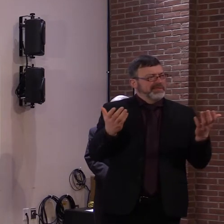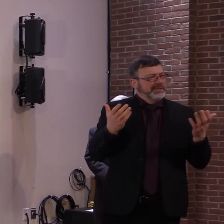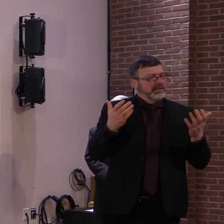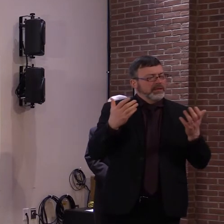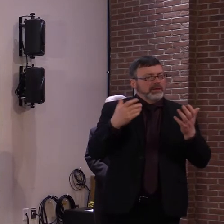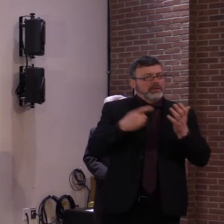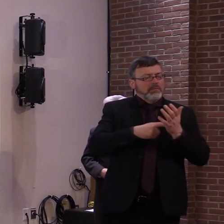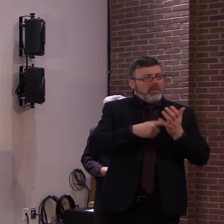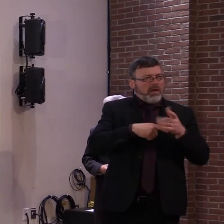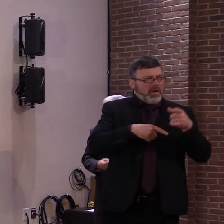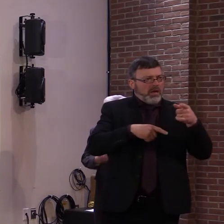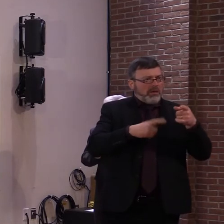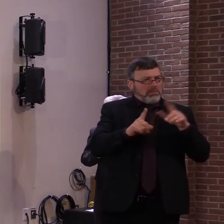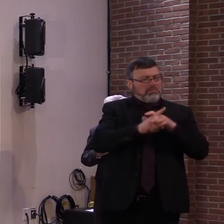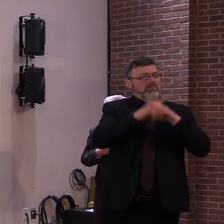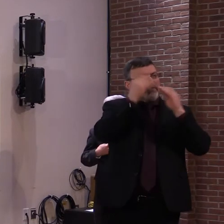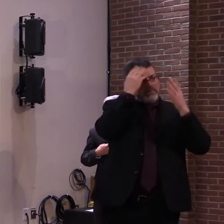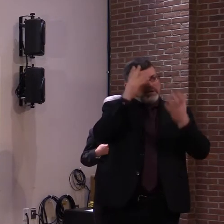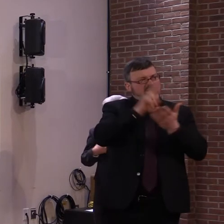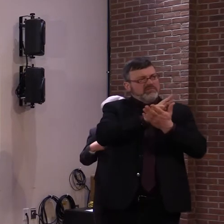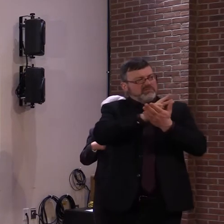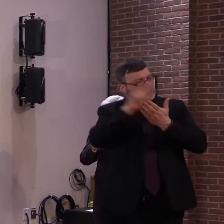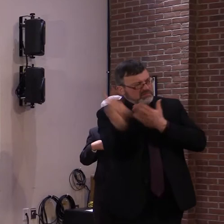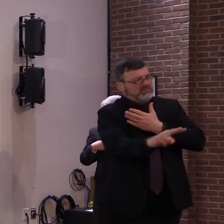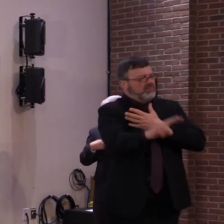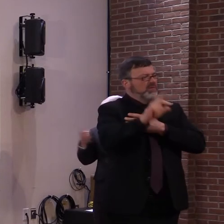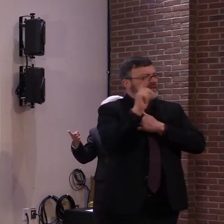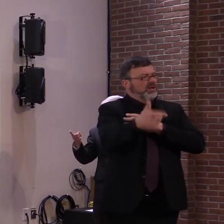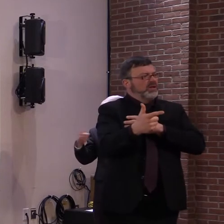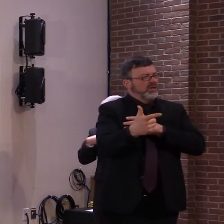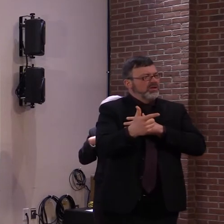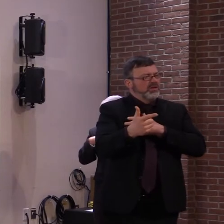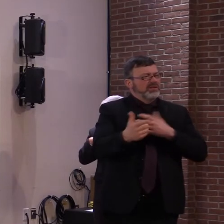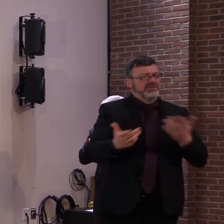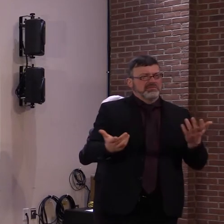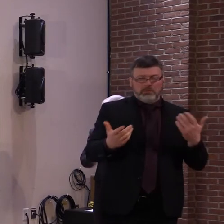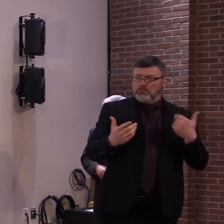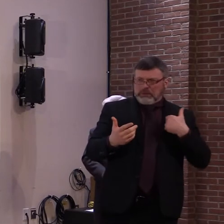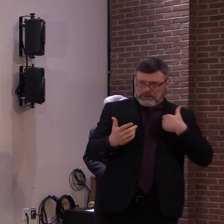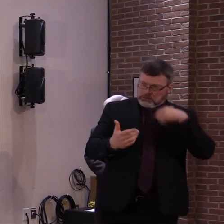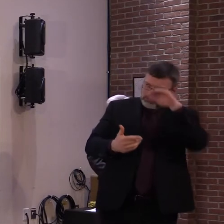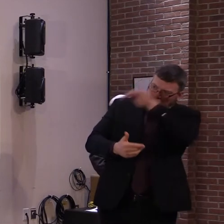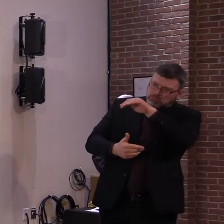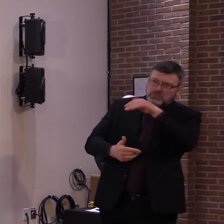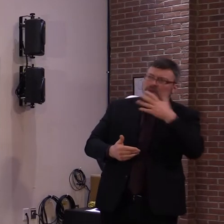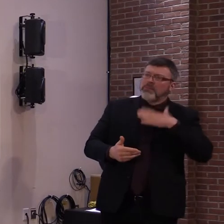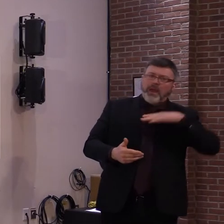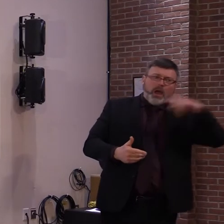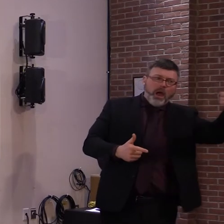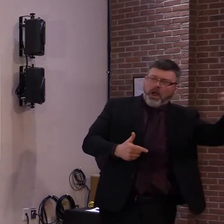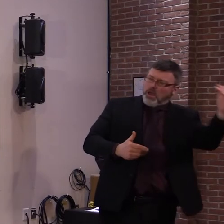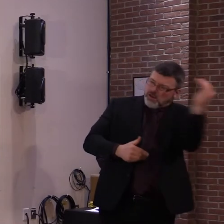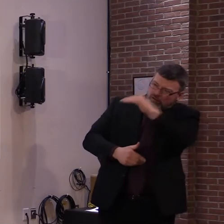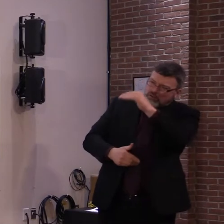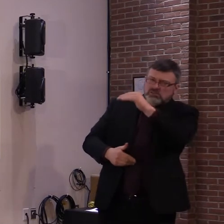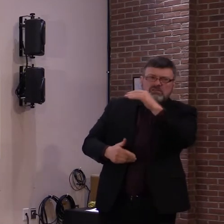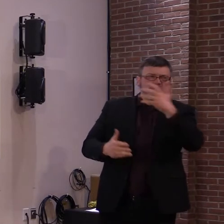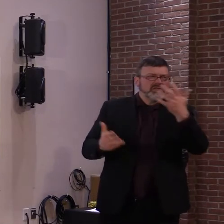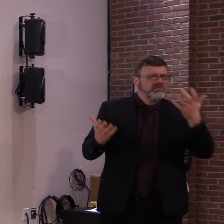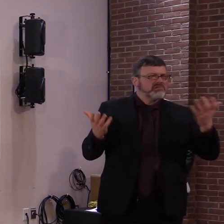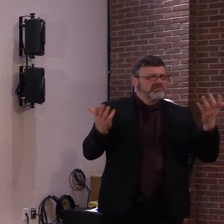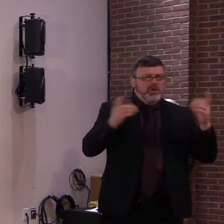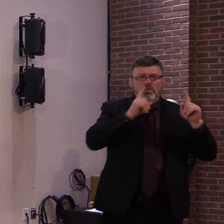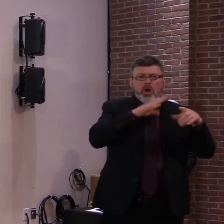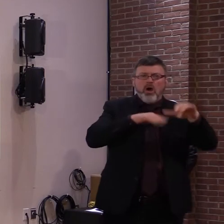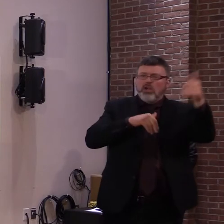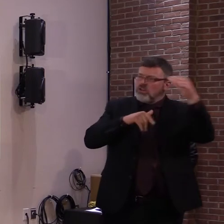forthcoming. Still haven't gotten it. And the health department does post specific restaurant inspection scores in the